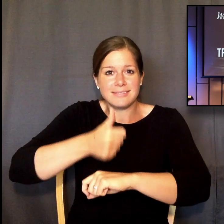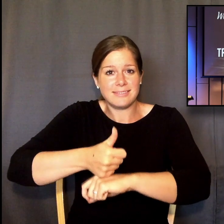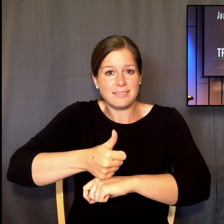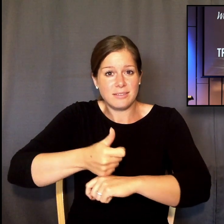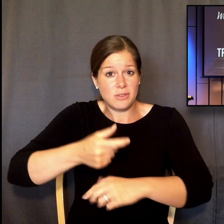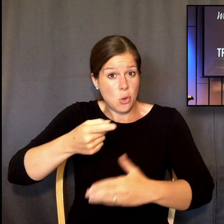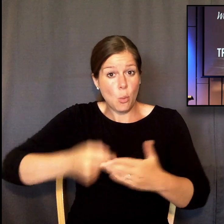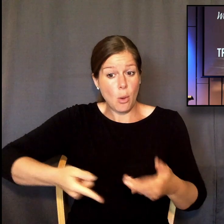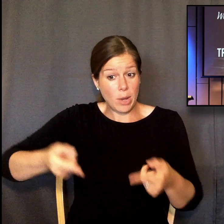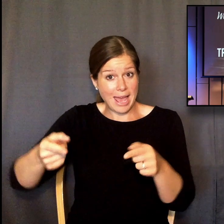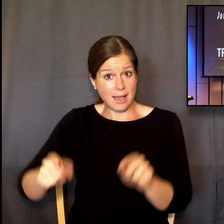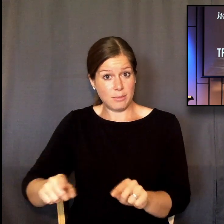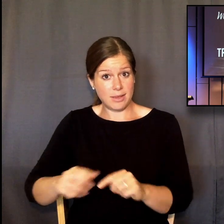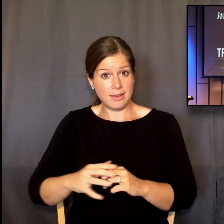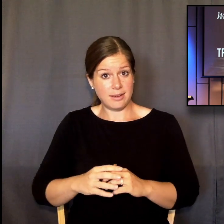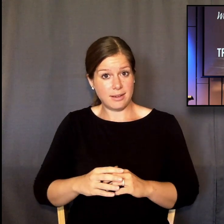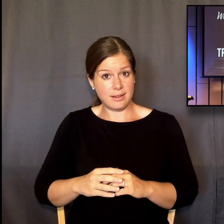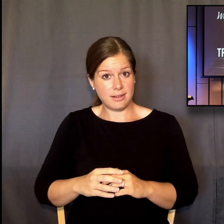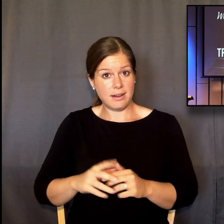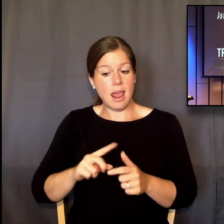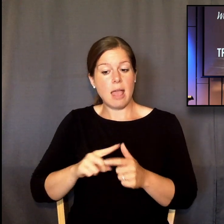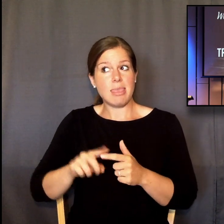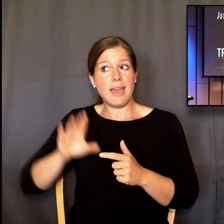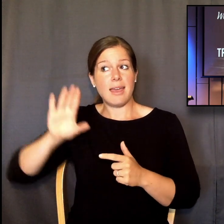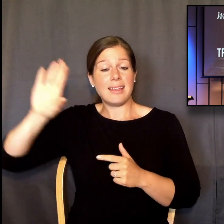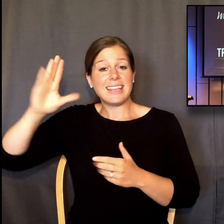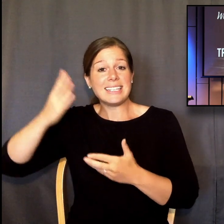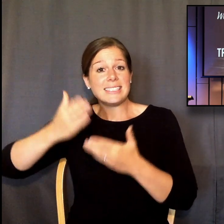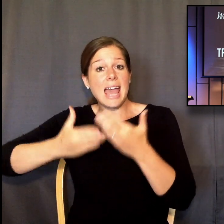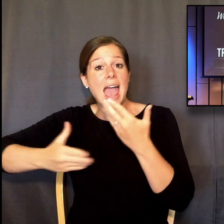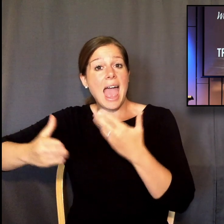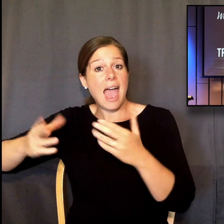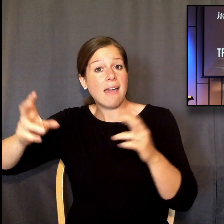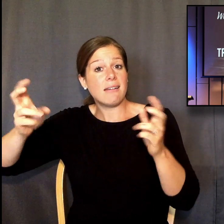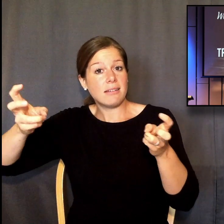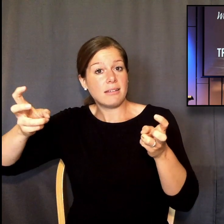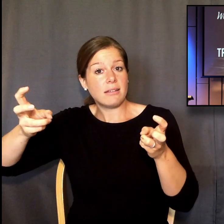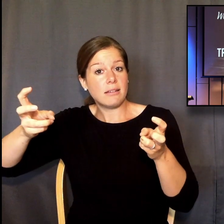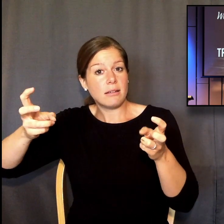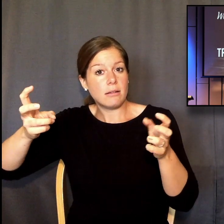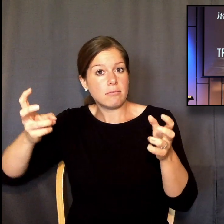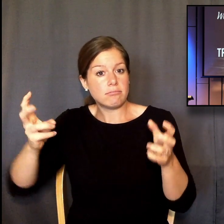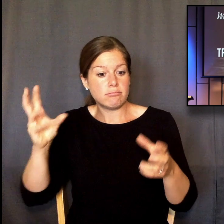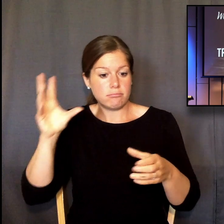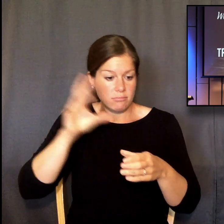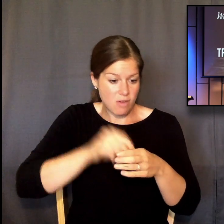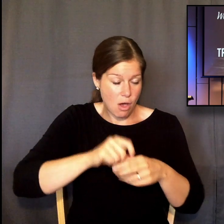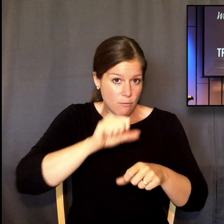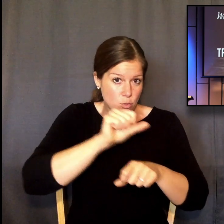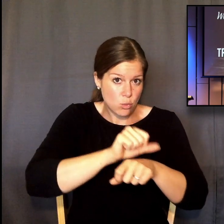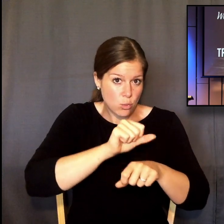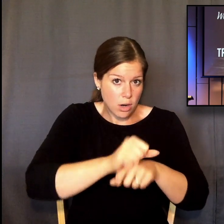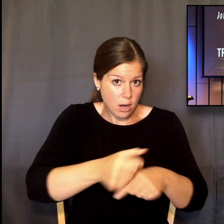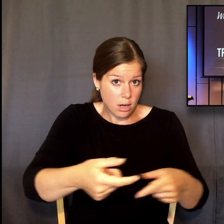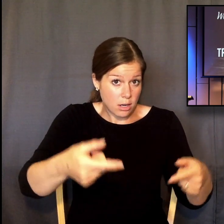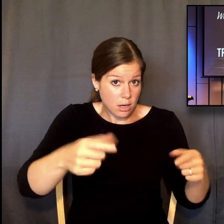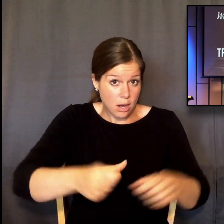And then his hand worked to bring about the most horrible sins ever